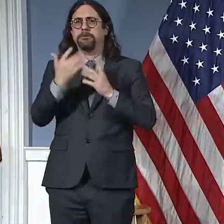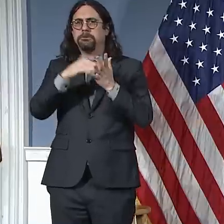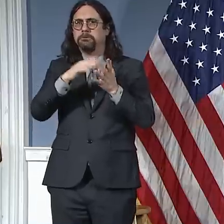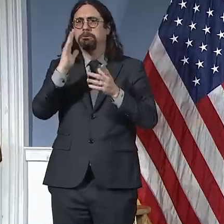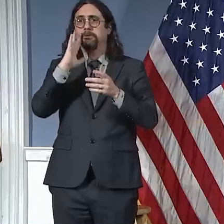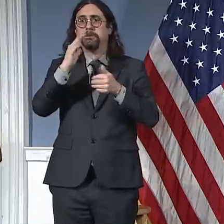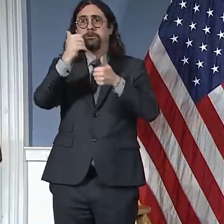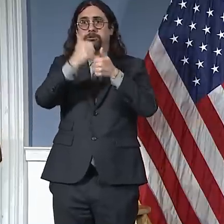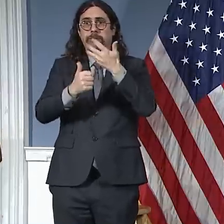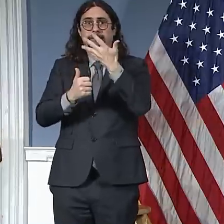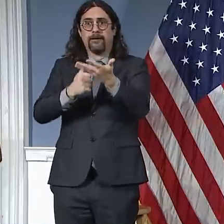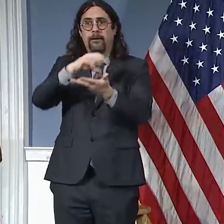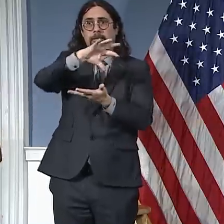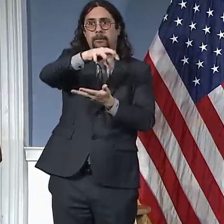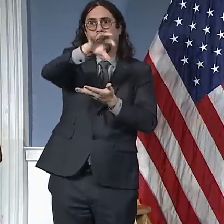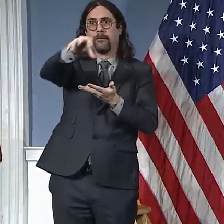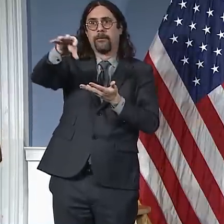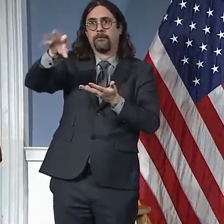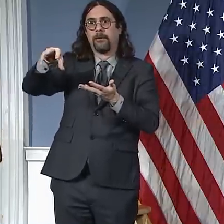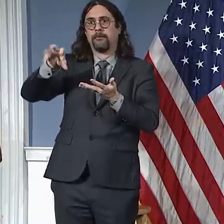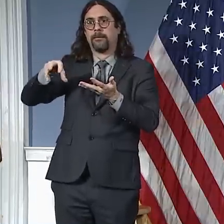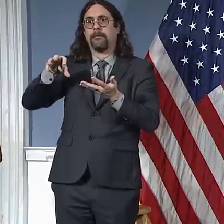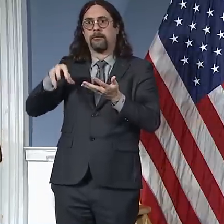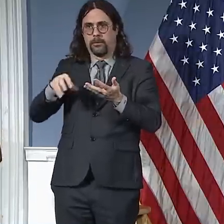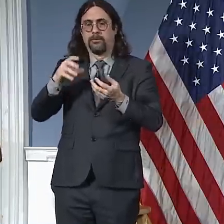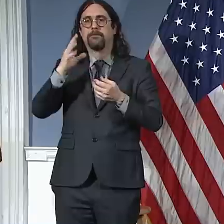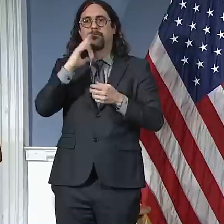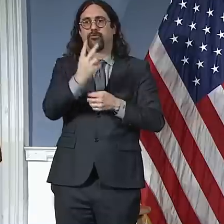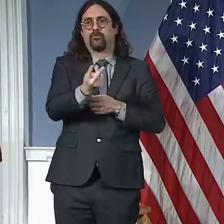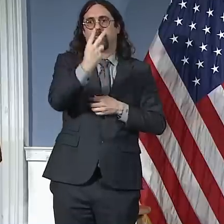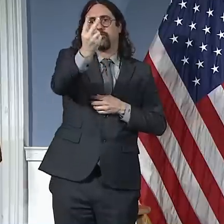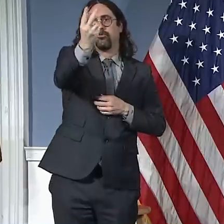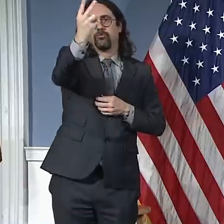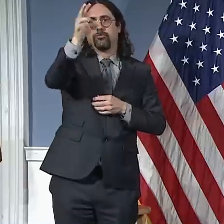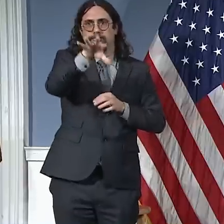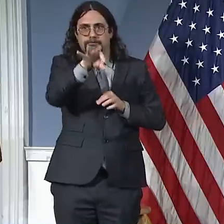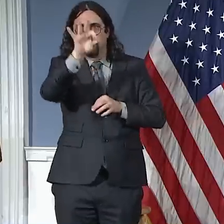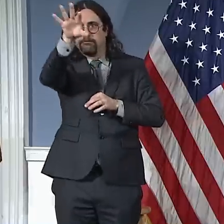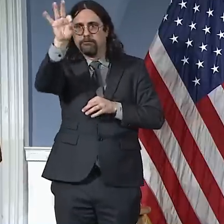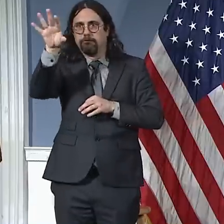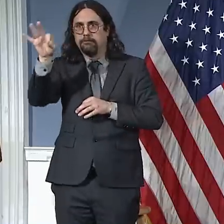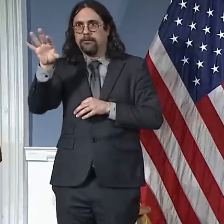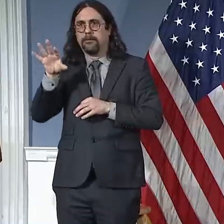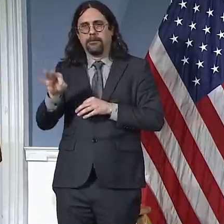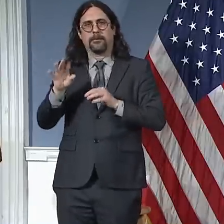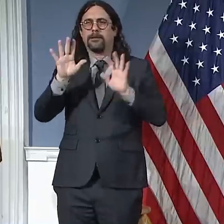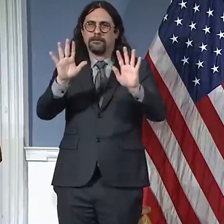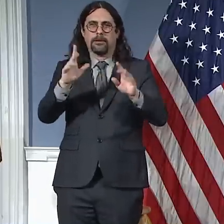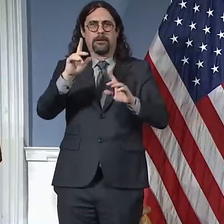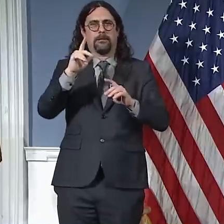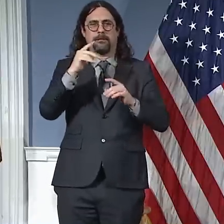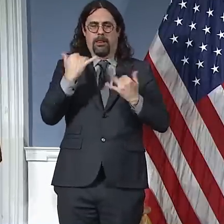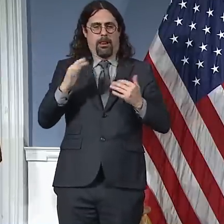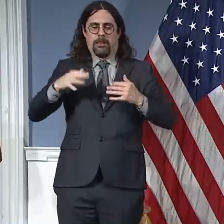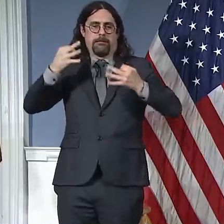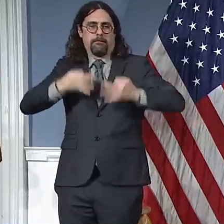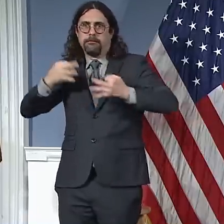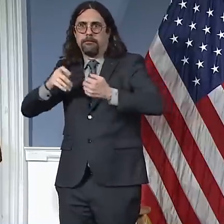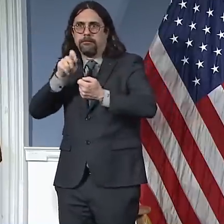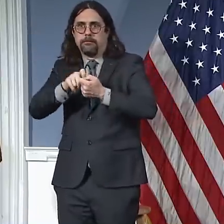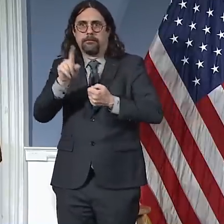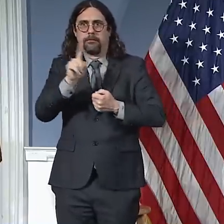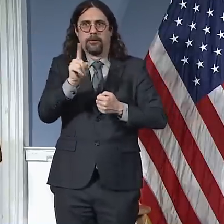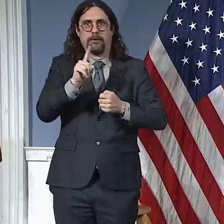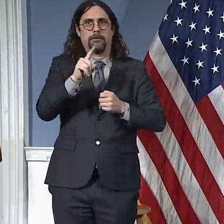the NYPD and other agencies. That obviously underlies our entire approach. So you'll see that up and running in the next couple of